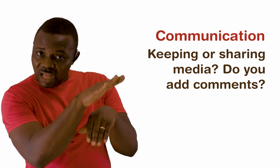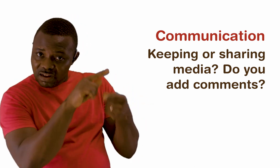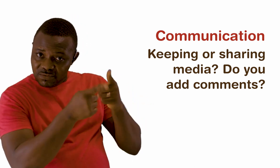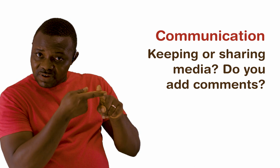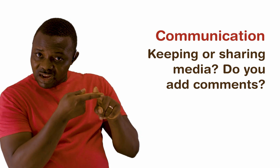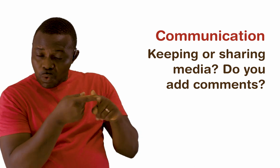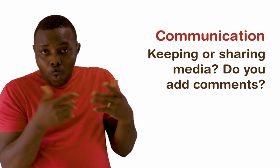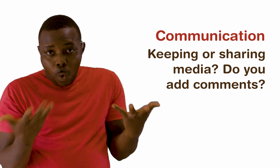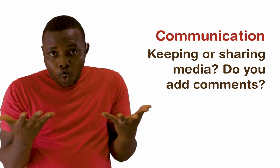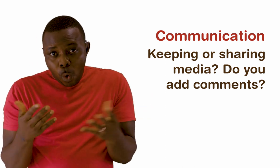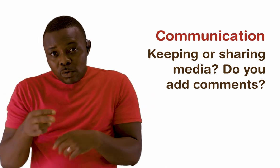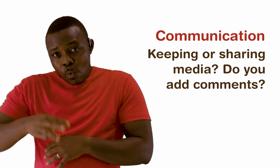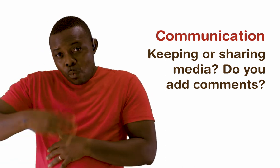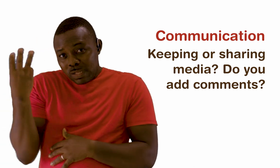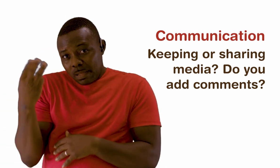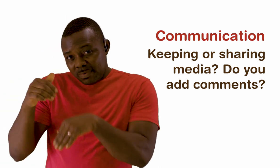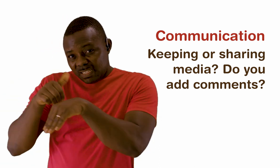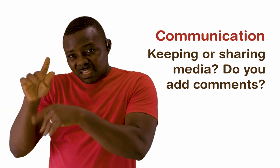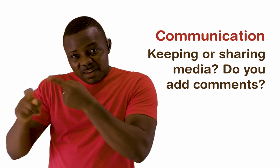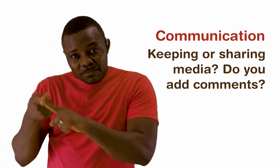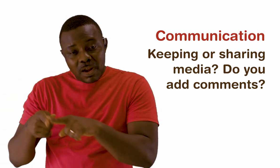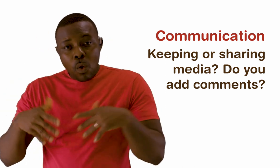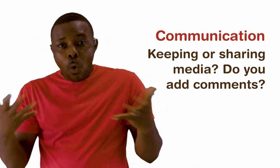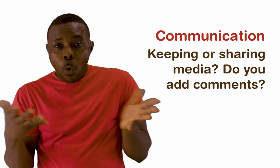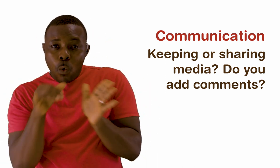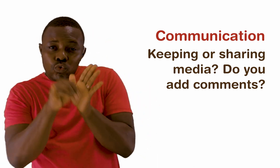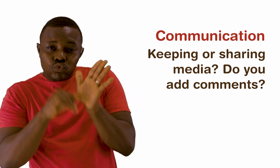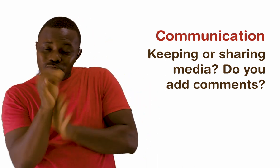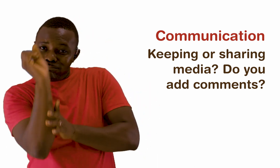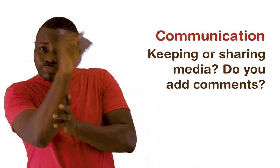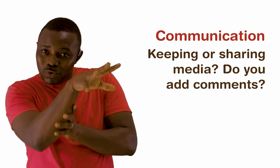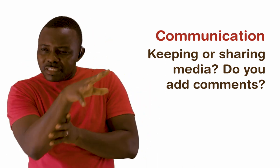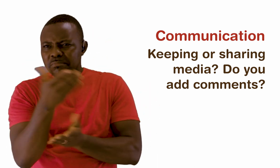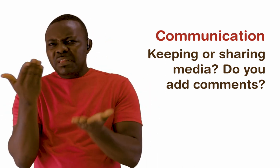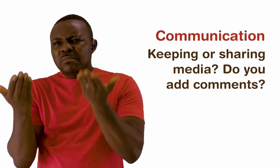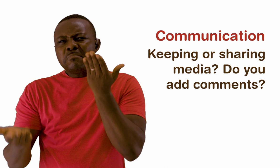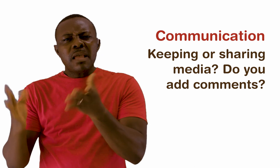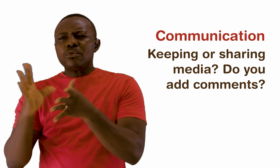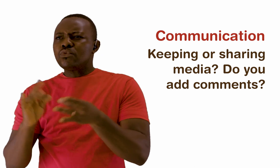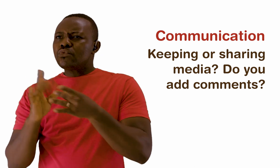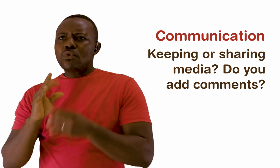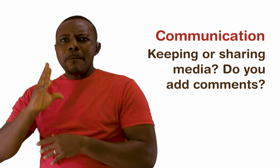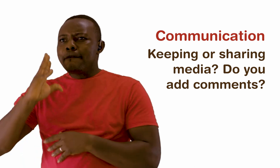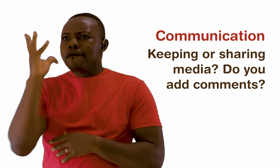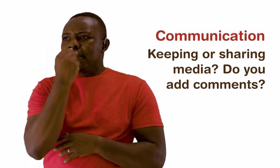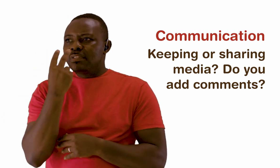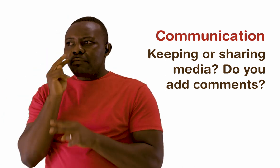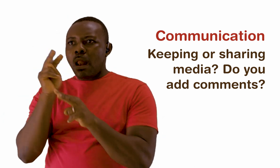just attach and send through WhatsApp? Or do you try to repost it to your YouTube account? Maybe it's such a beautiful